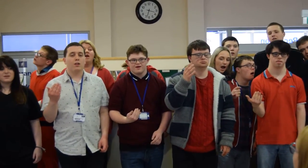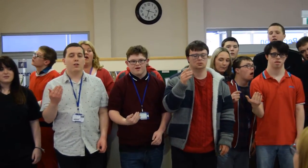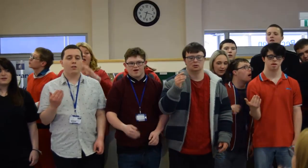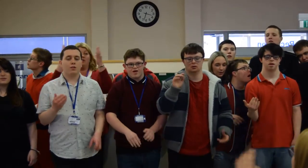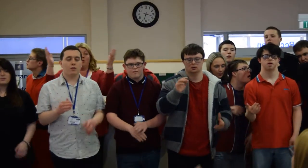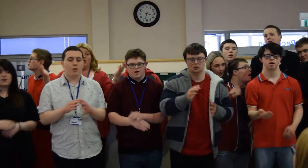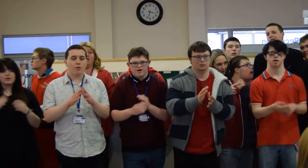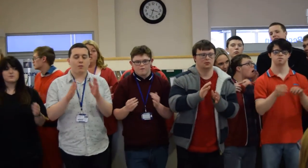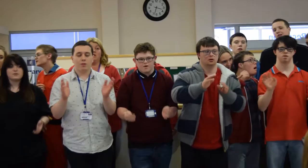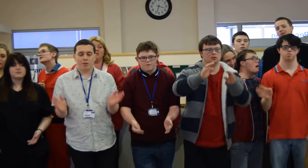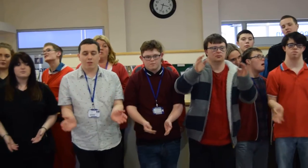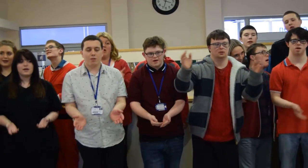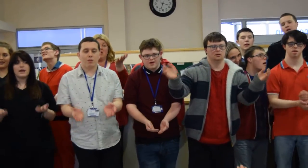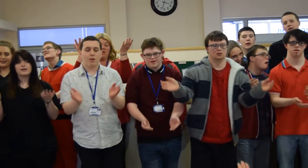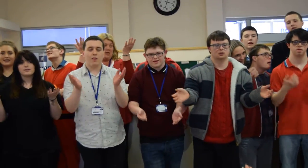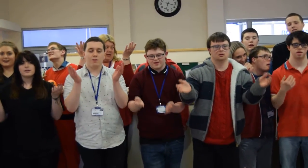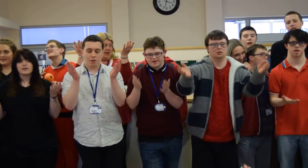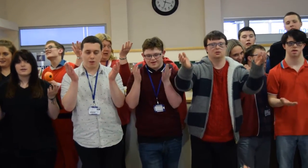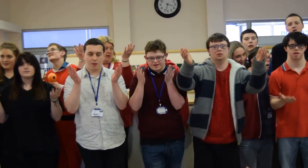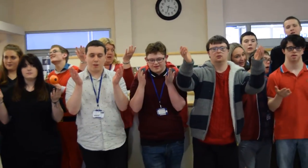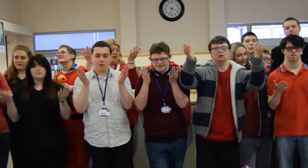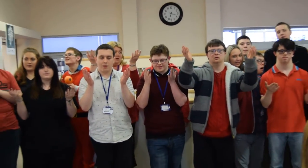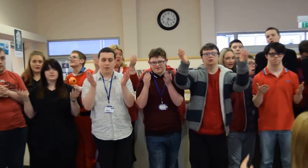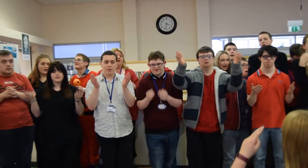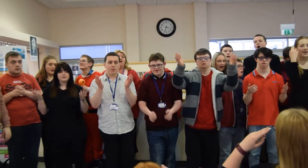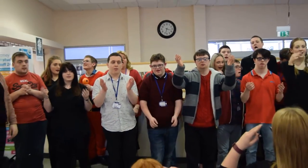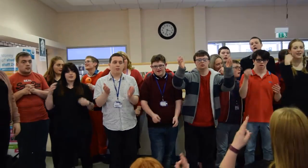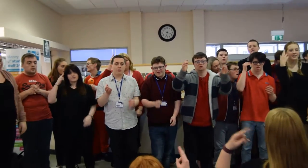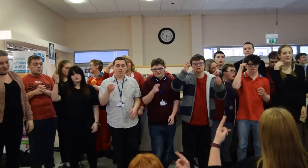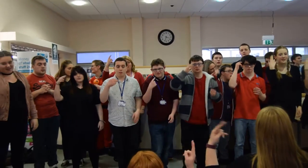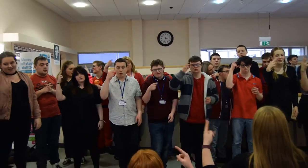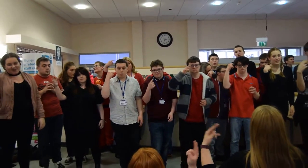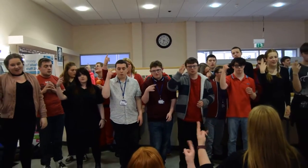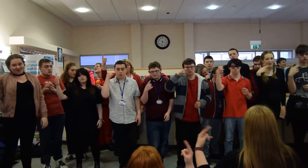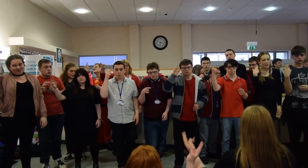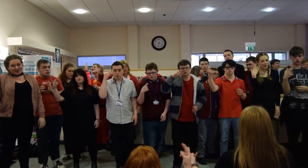and the world was waking, and the dream will do.